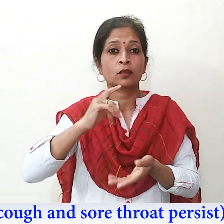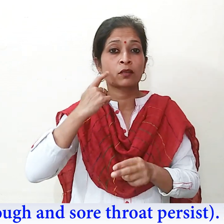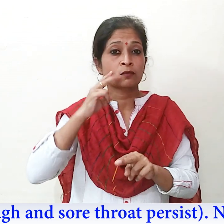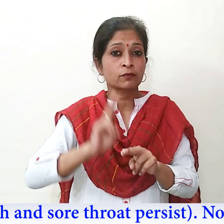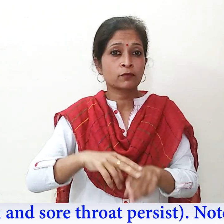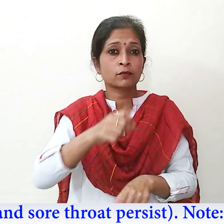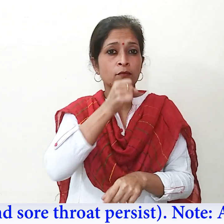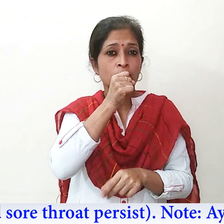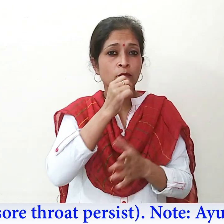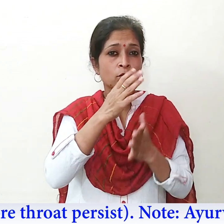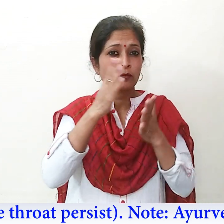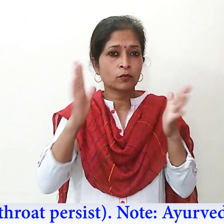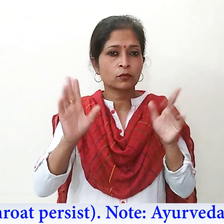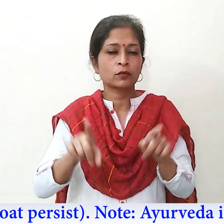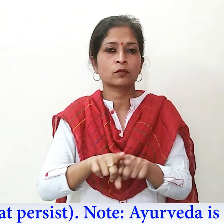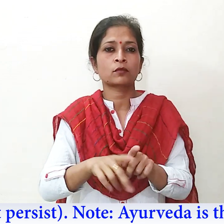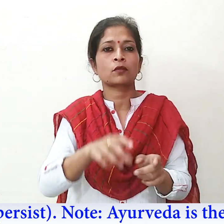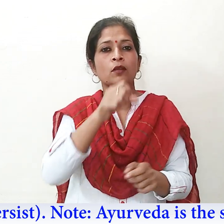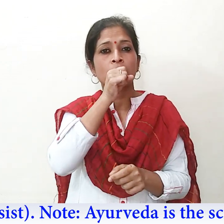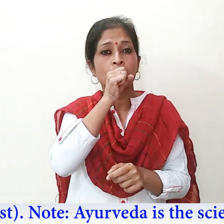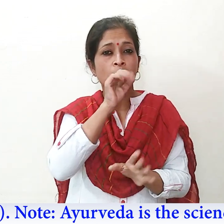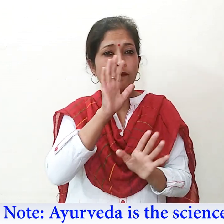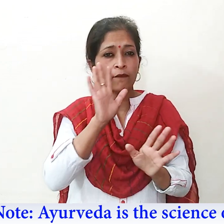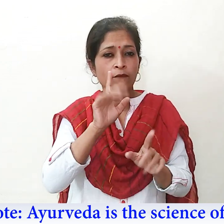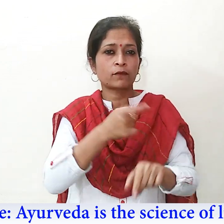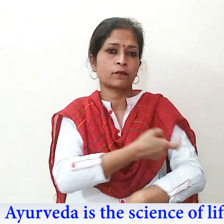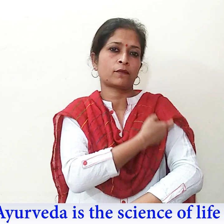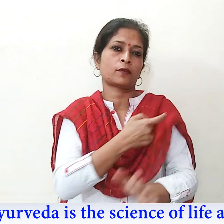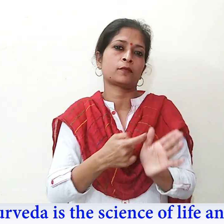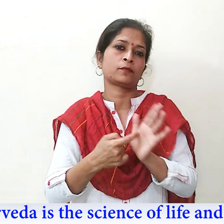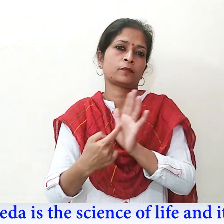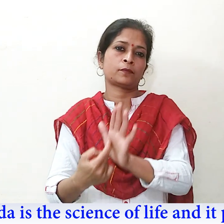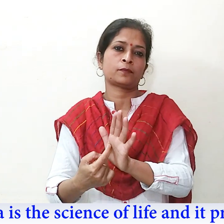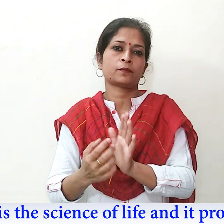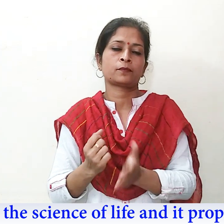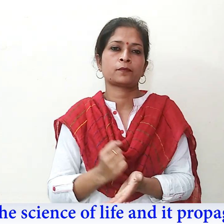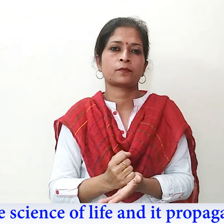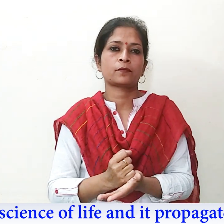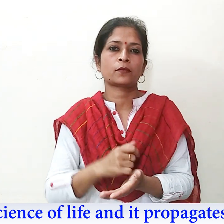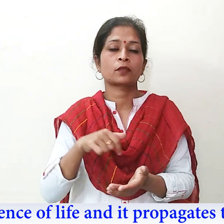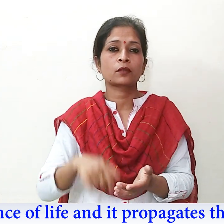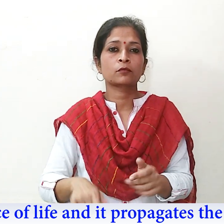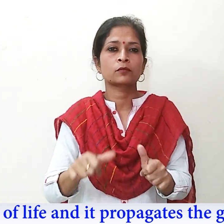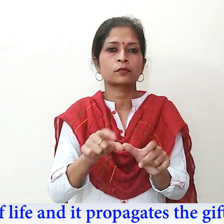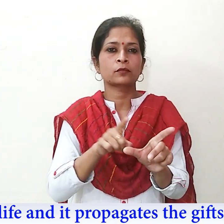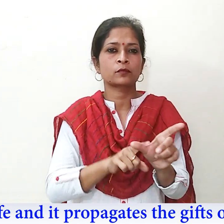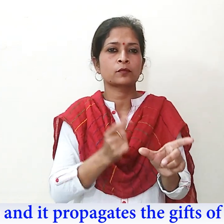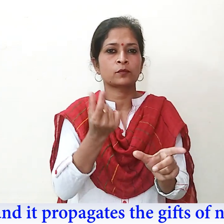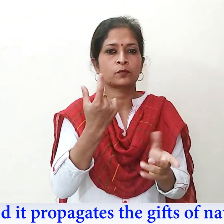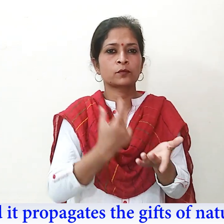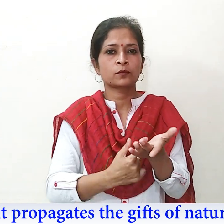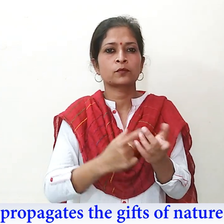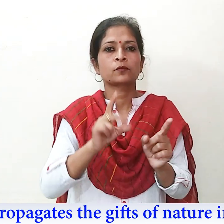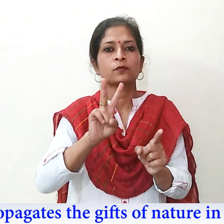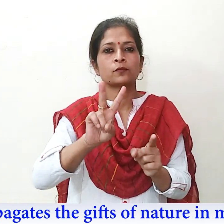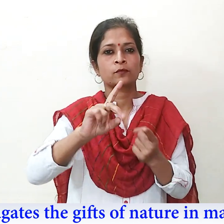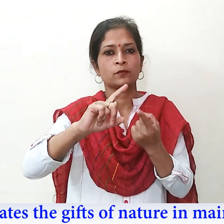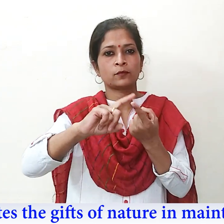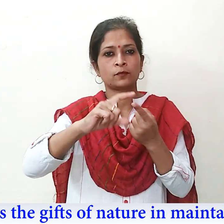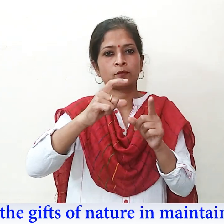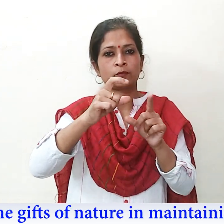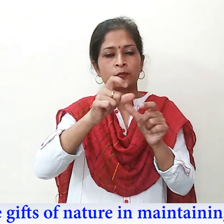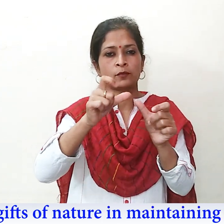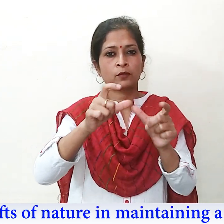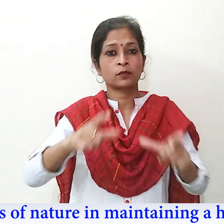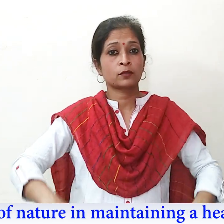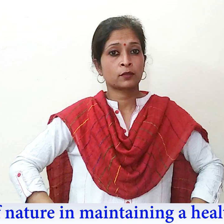doctor if symptoms of dry cough and sore throat persist. Note, Ayurveda is the science of